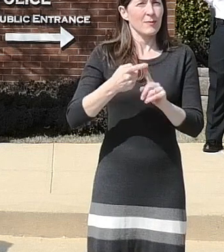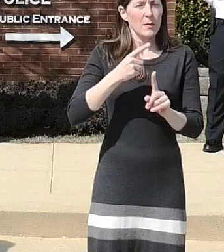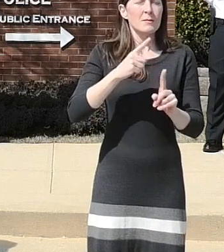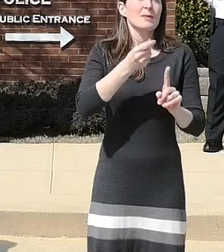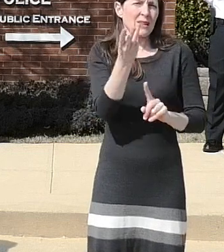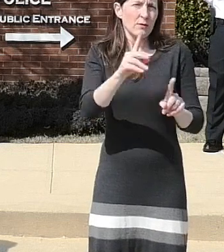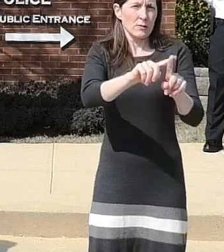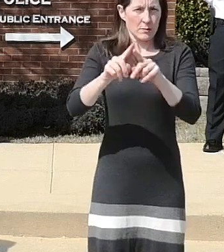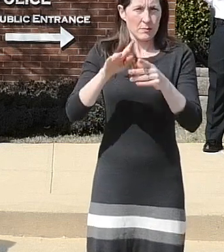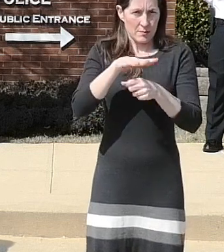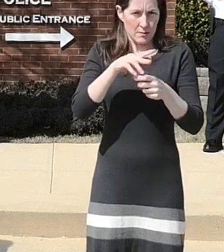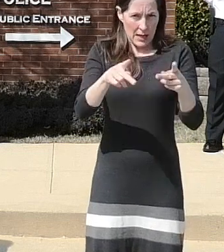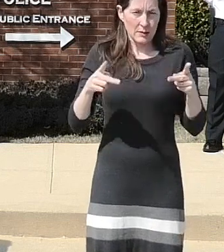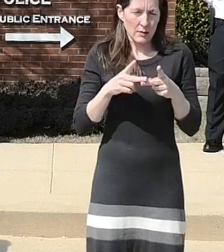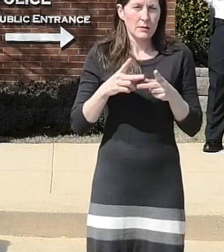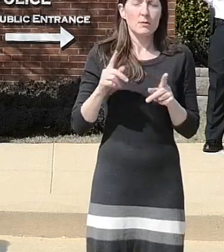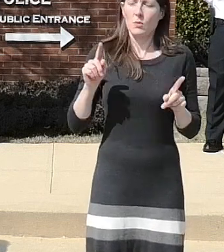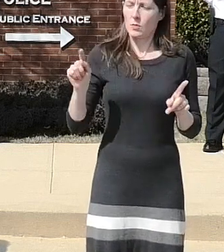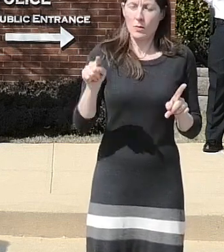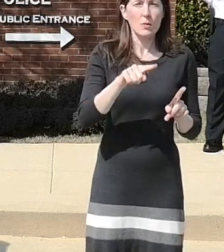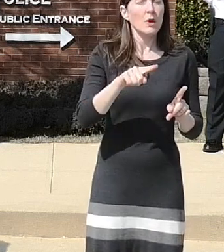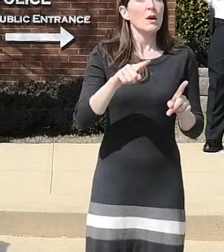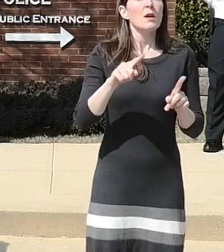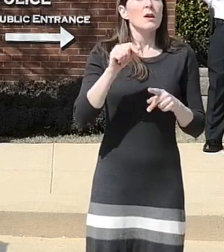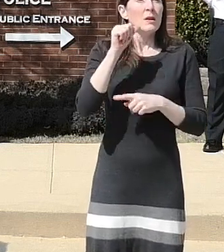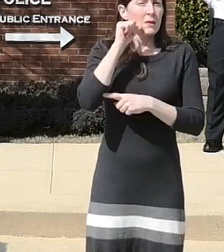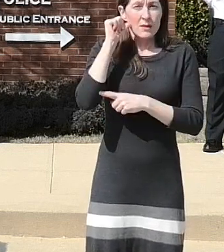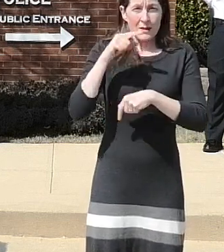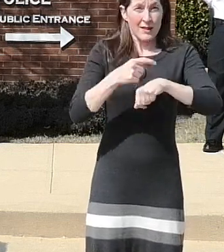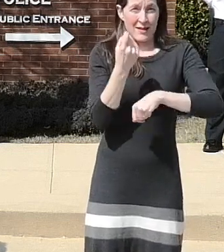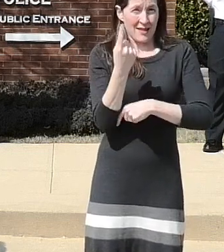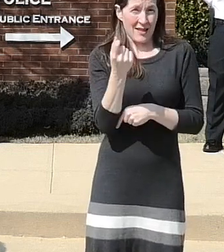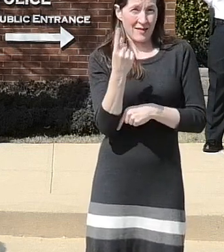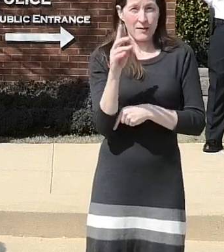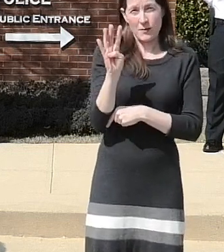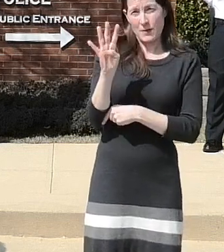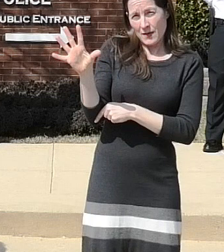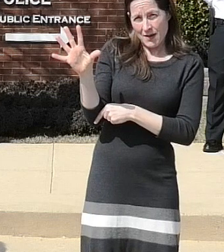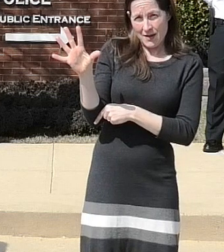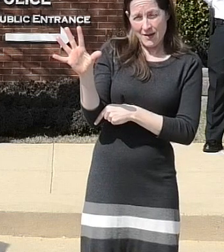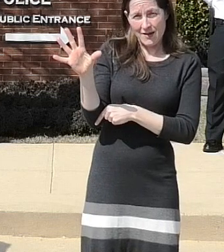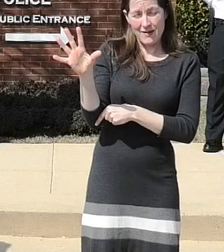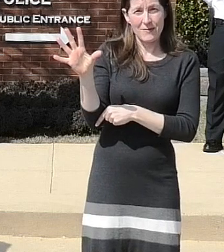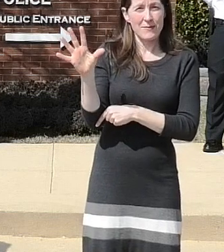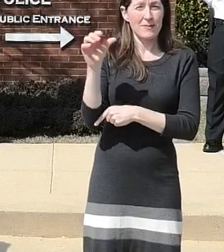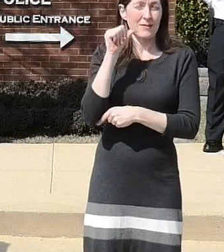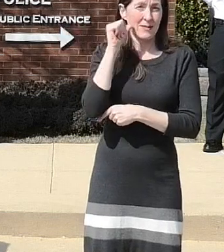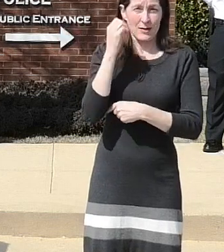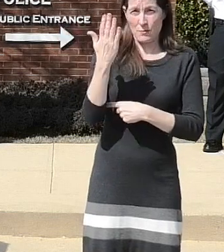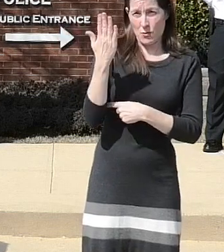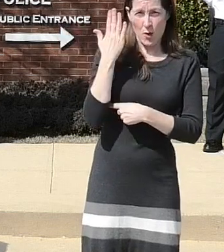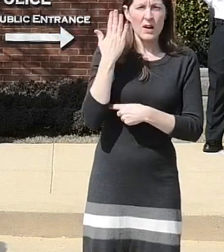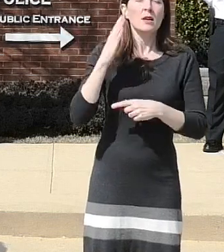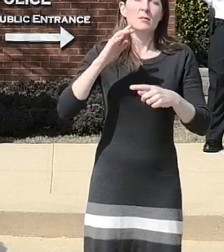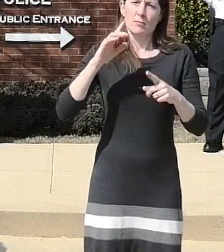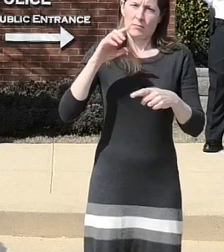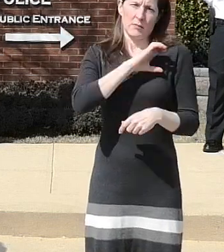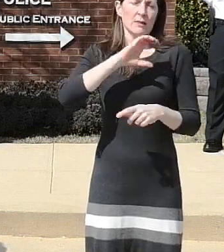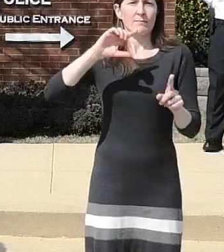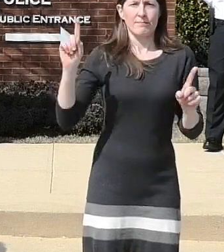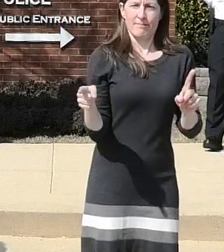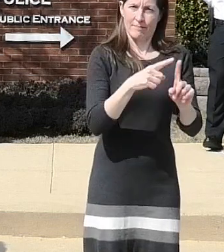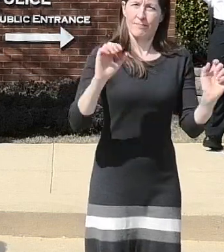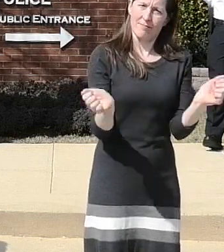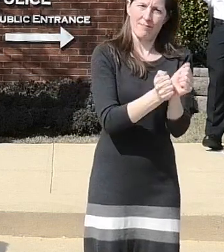and at 11 45 a.m he was arrested in howard county where he is a resident this